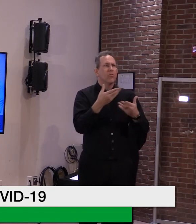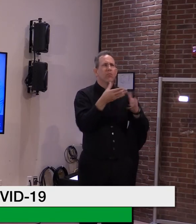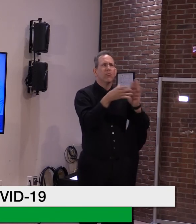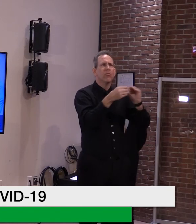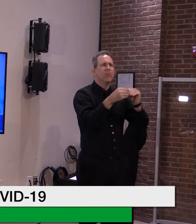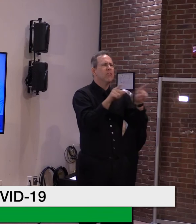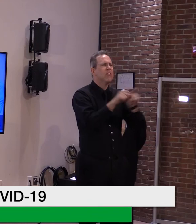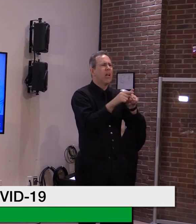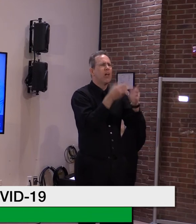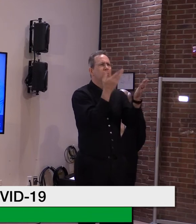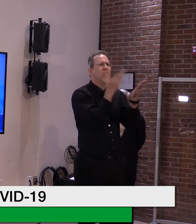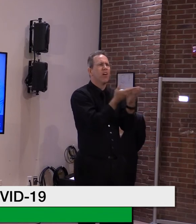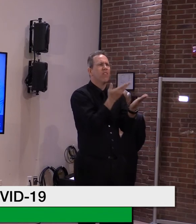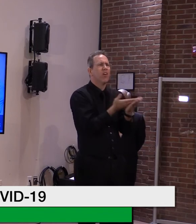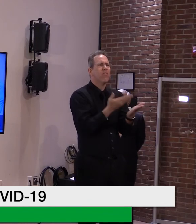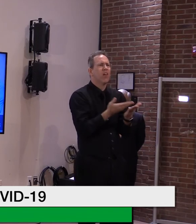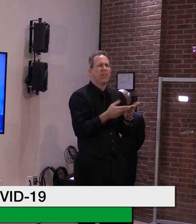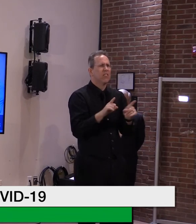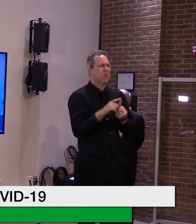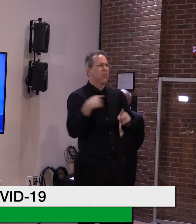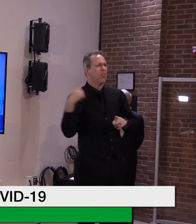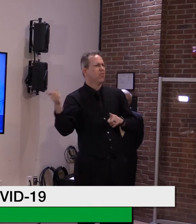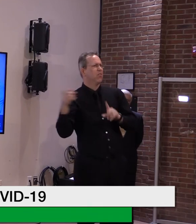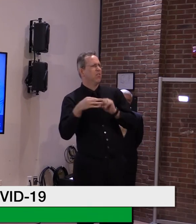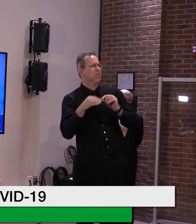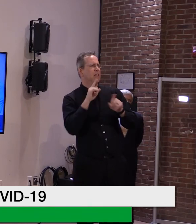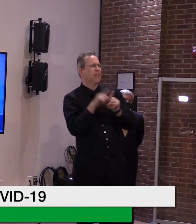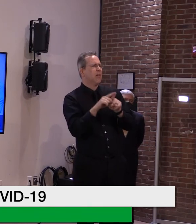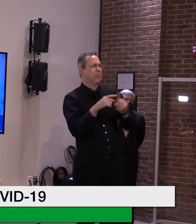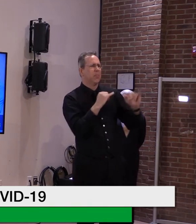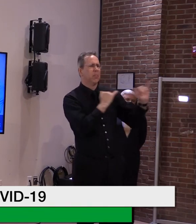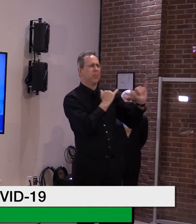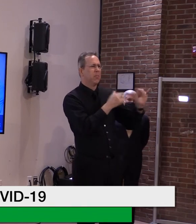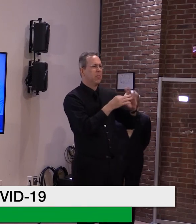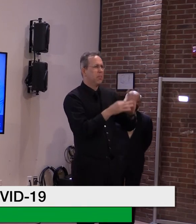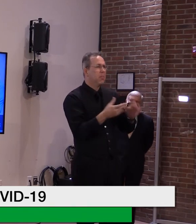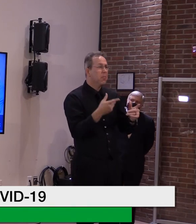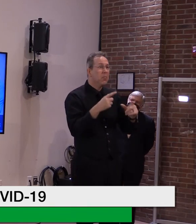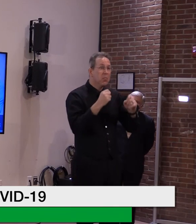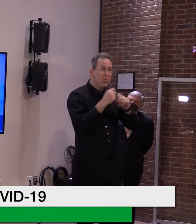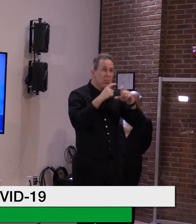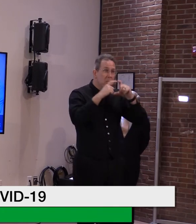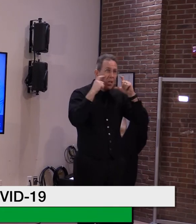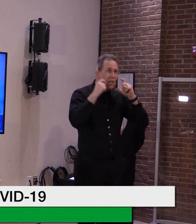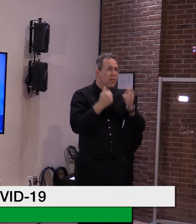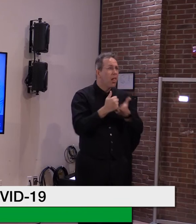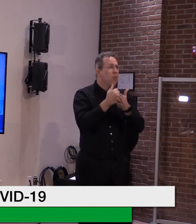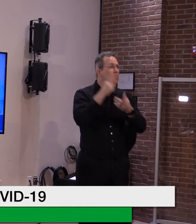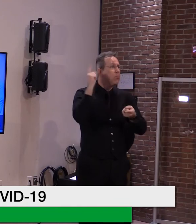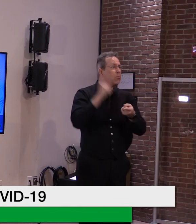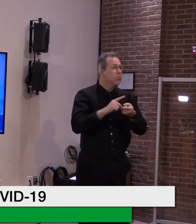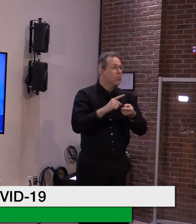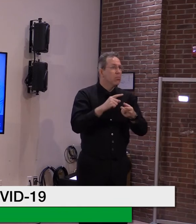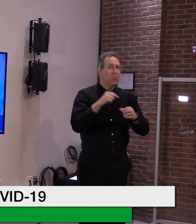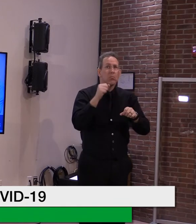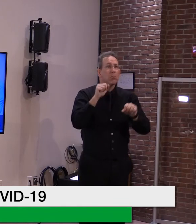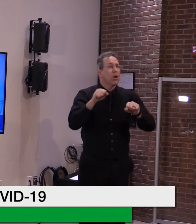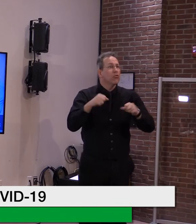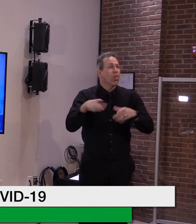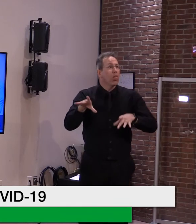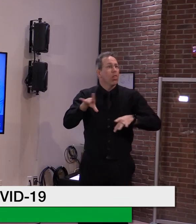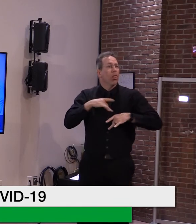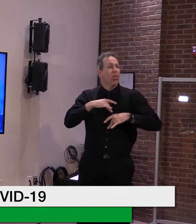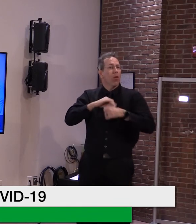regarding the impact of masks on, uh, potential transmission of droplets,